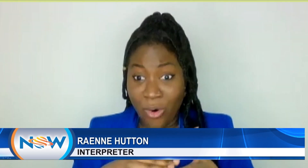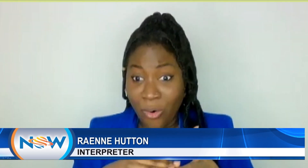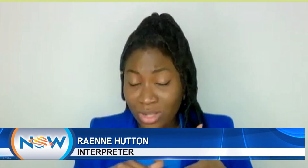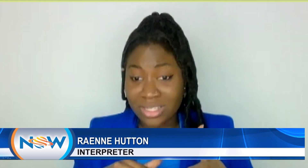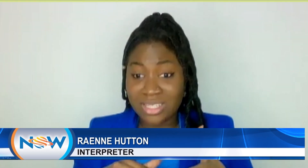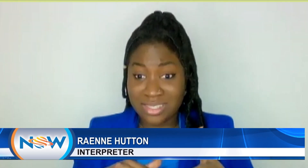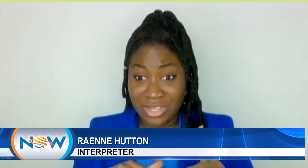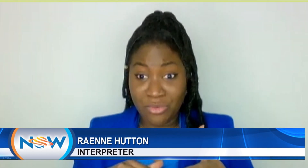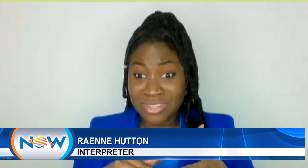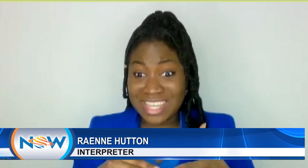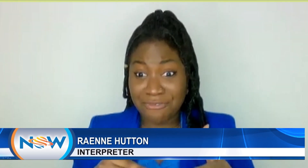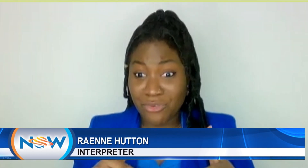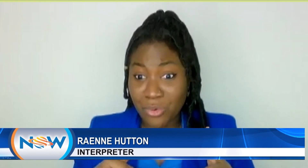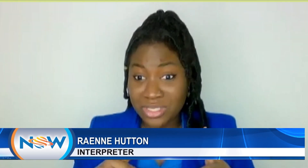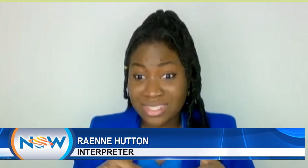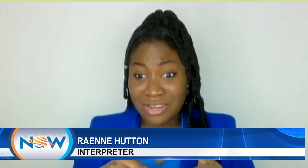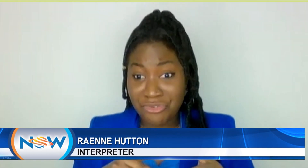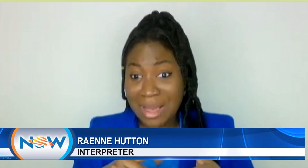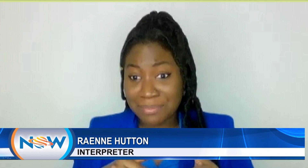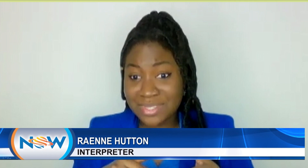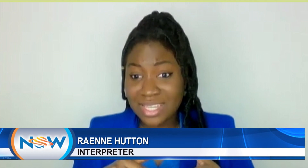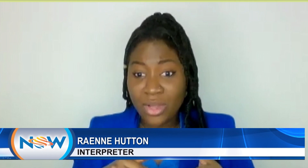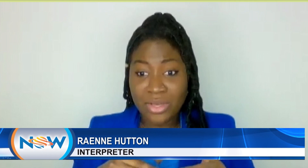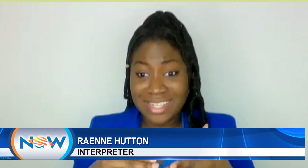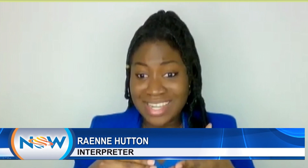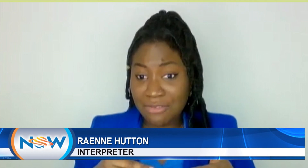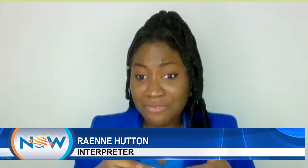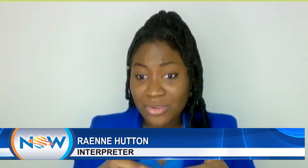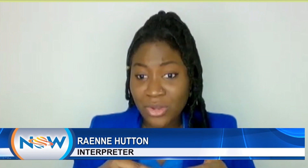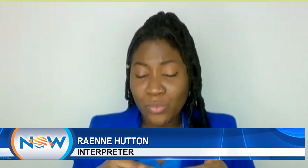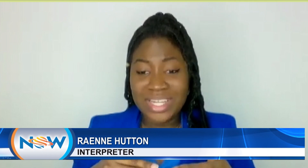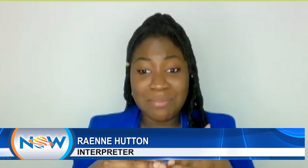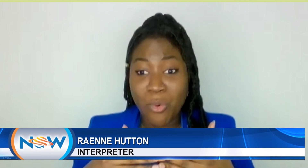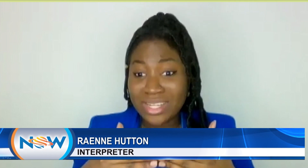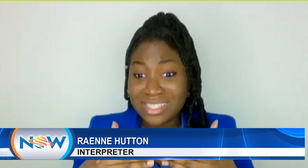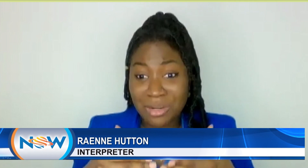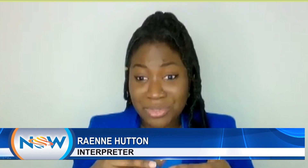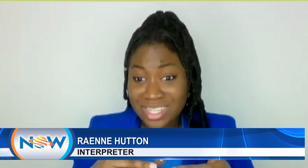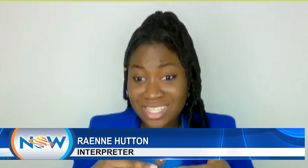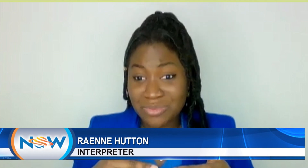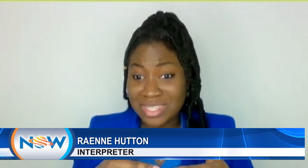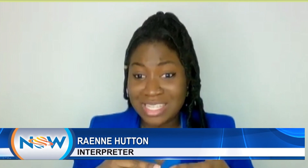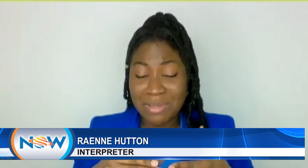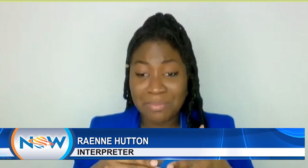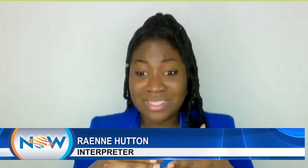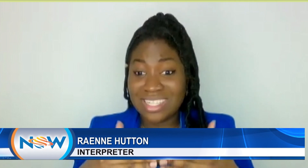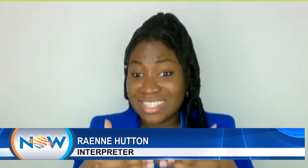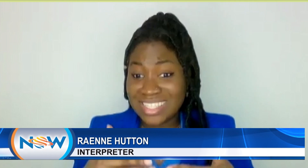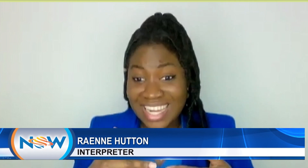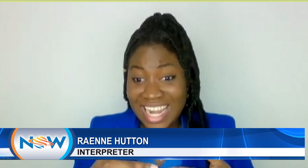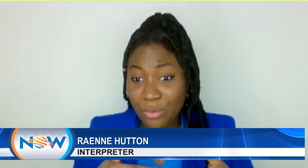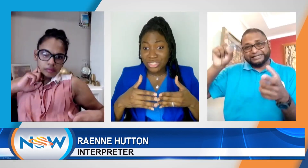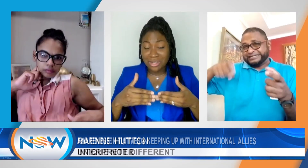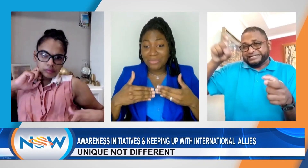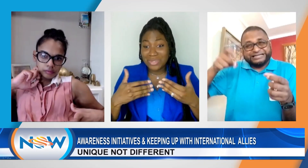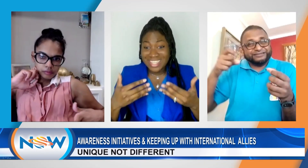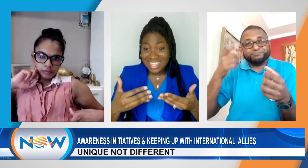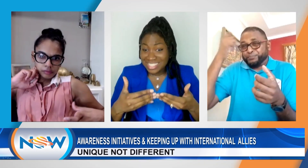and a whole is, you know, safe roads, safe ramps, the deaf. We need more interpreters. We need people to learn sign language communication.